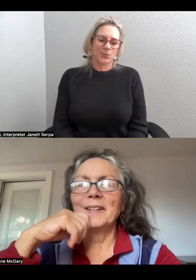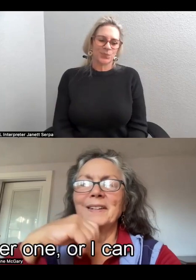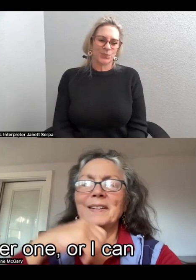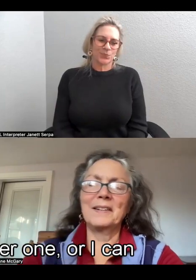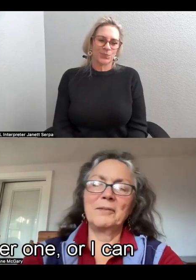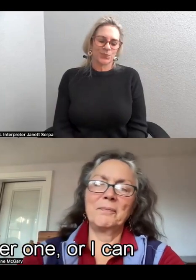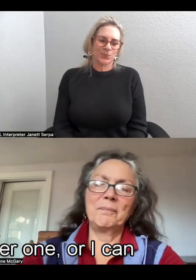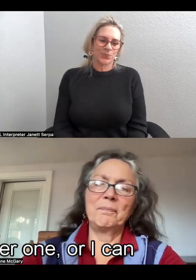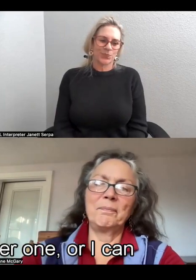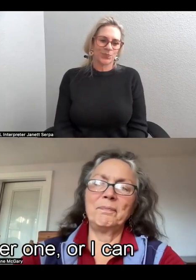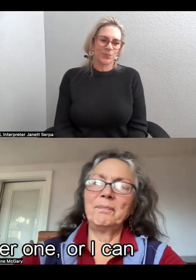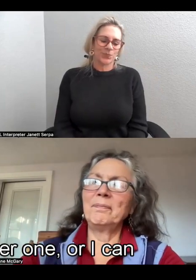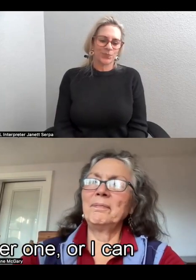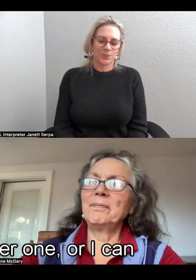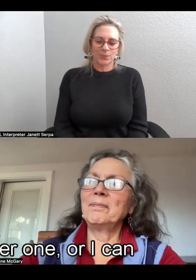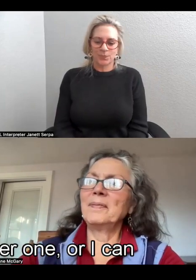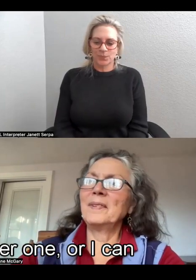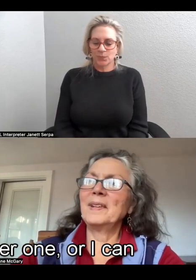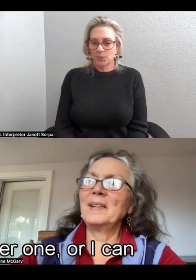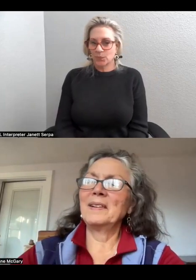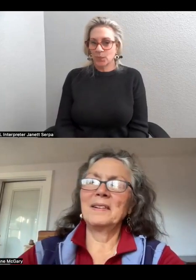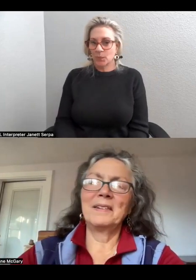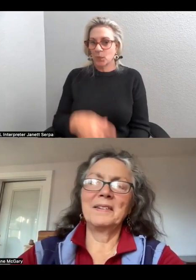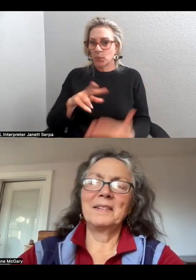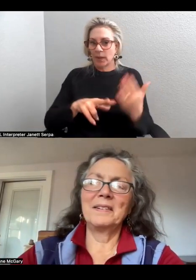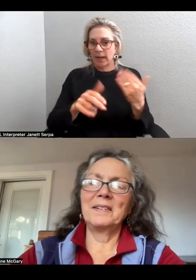I can read another one or I can